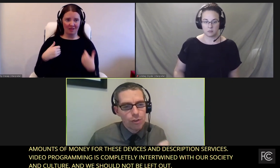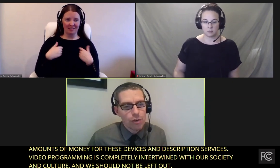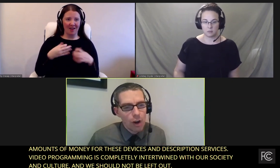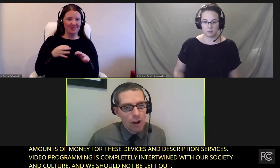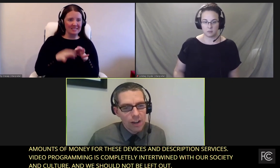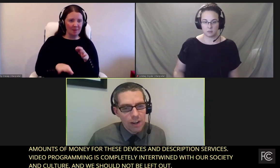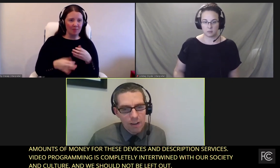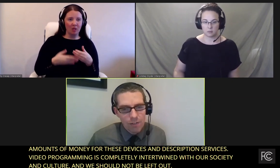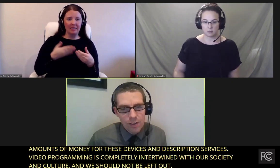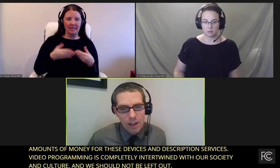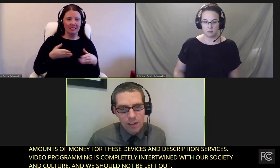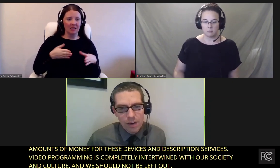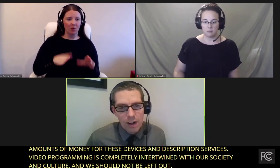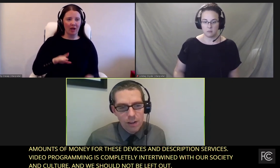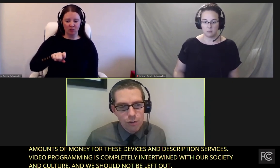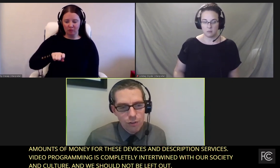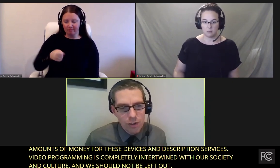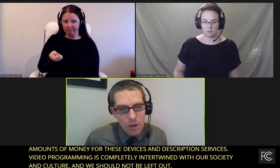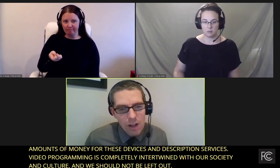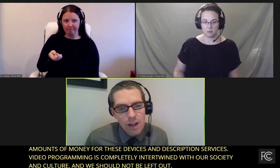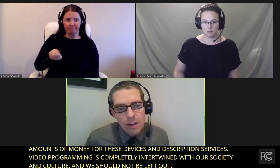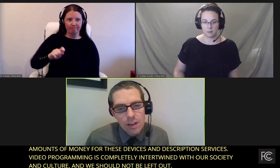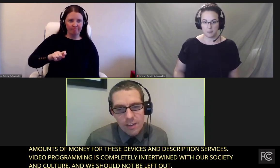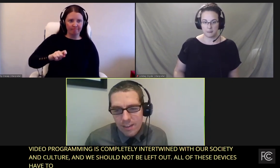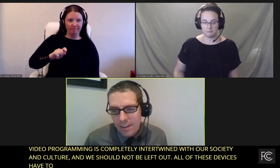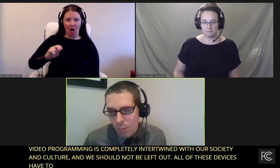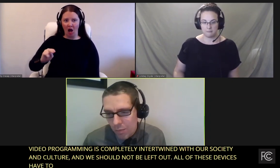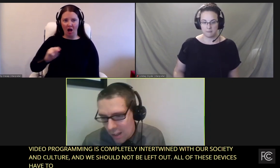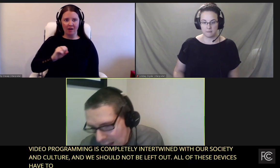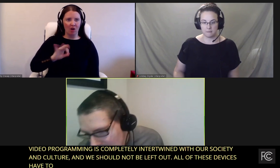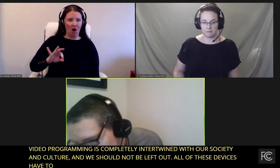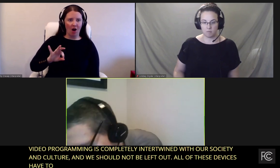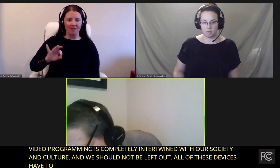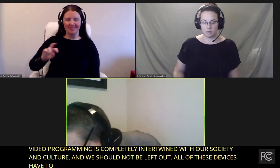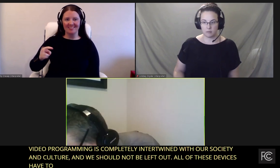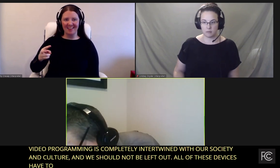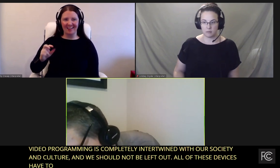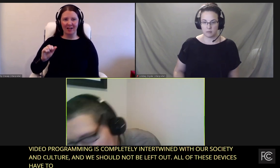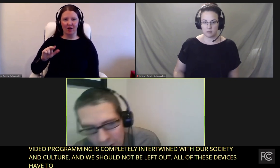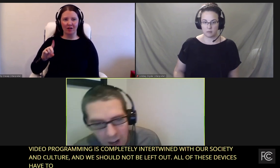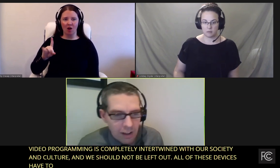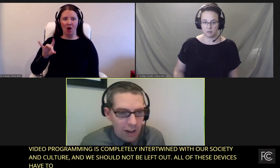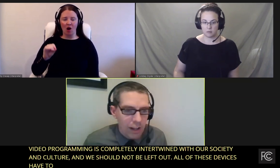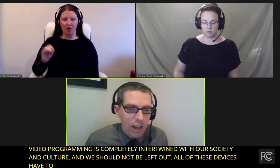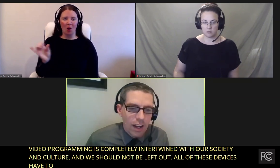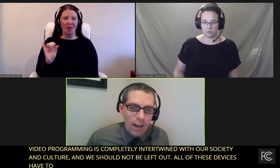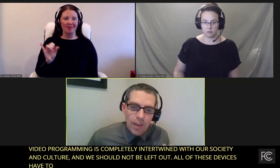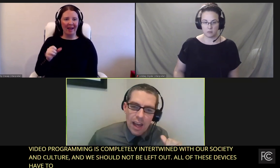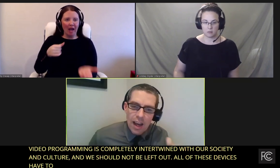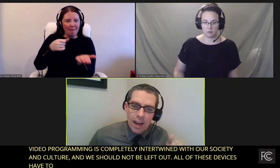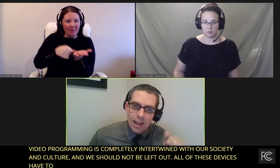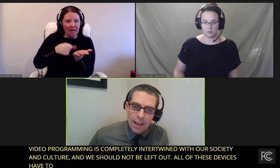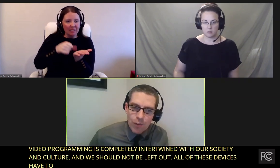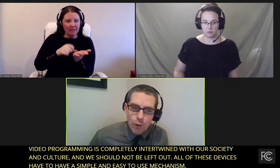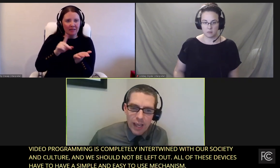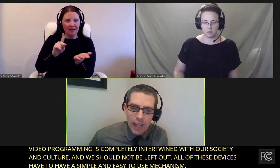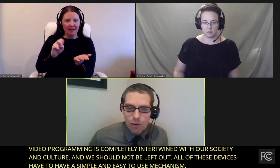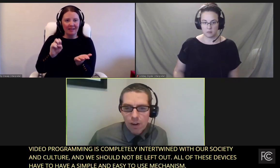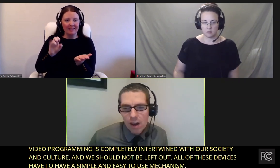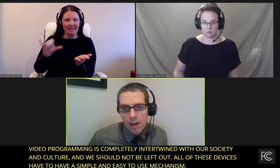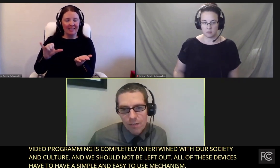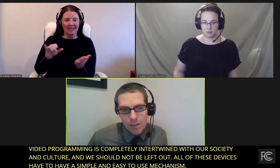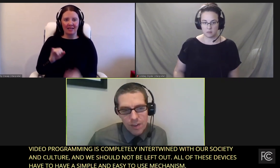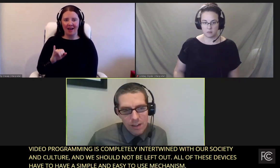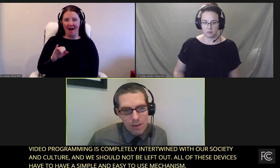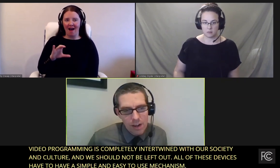mechanism to turn on and off the secondary audio stream. Something like a button key or icon. And if you